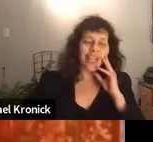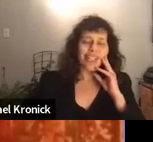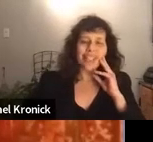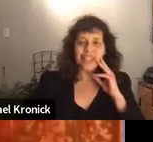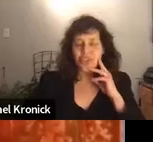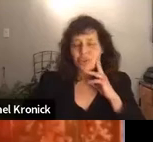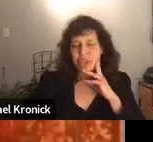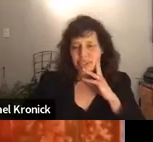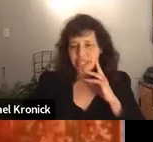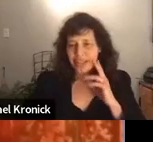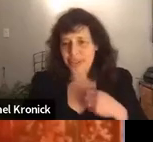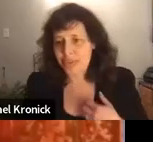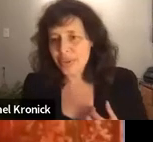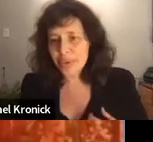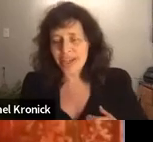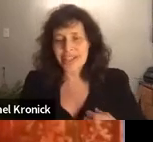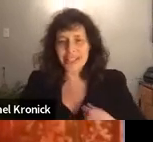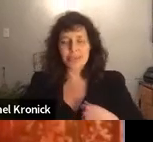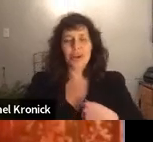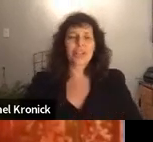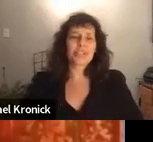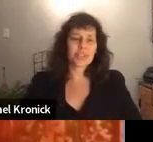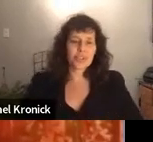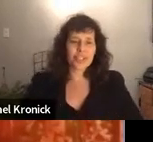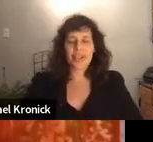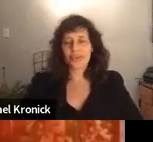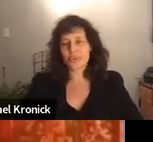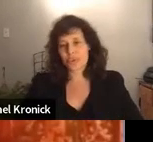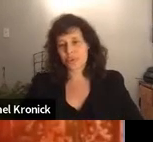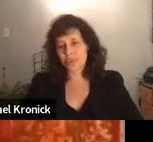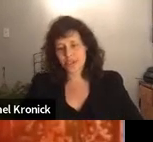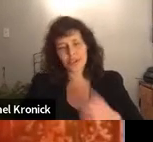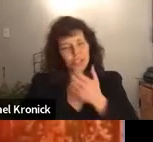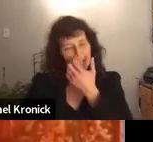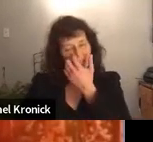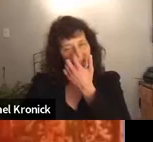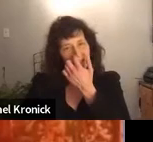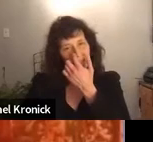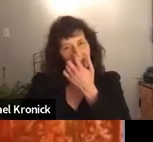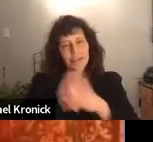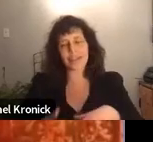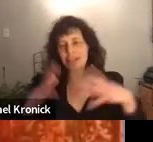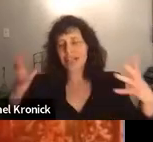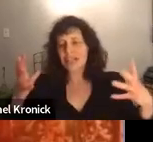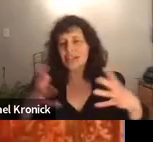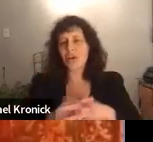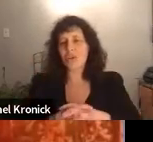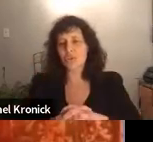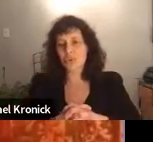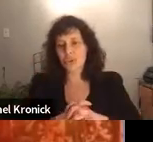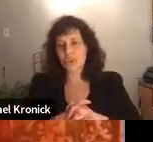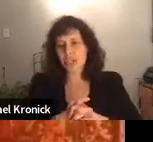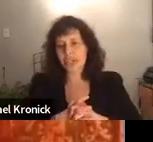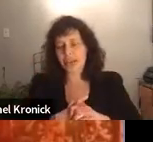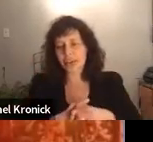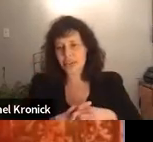I did this in 2011 with my esteemed colleagues, Dr. Cecile Rousseau and Dr. Janet Cleveland at McGill. They did larger